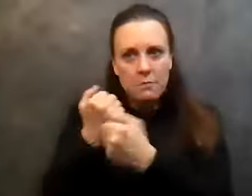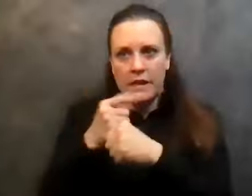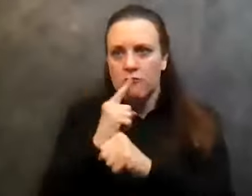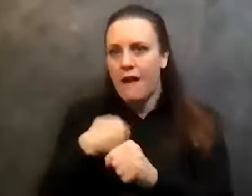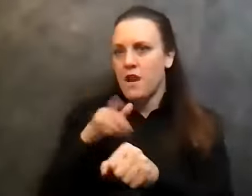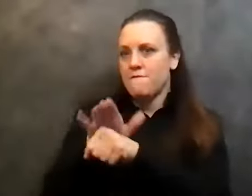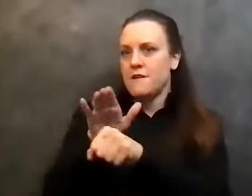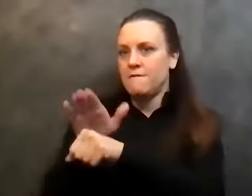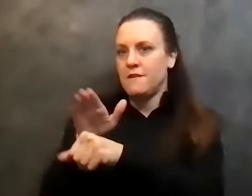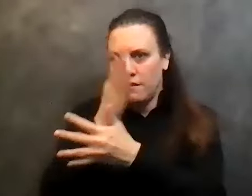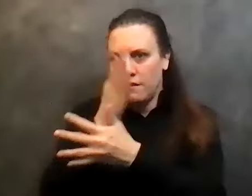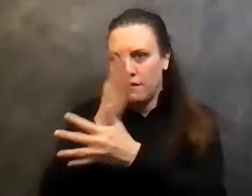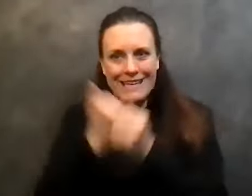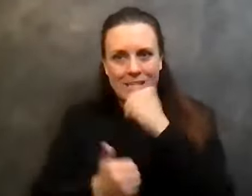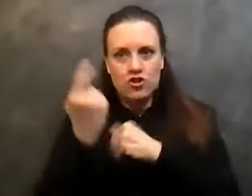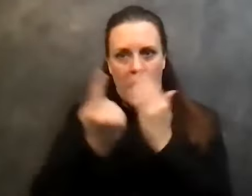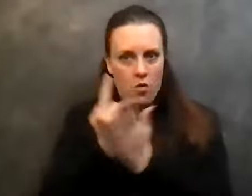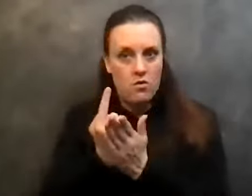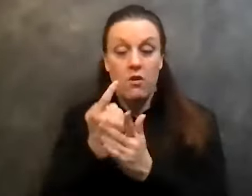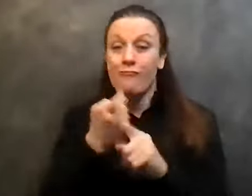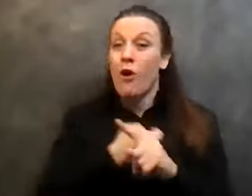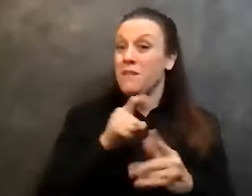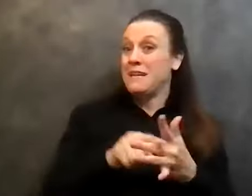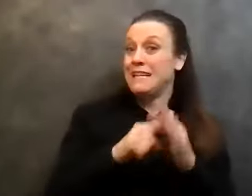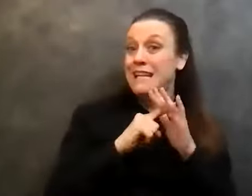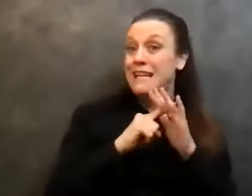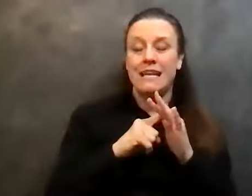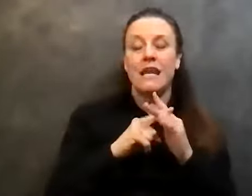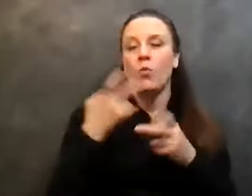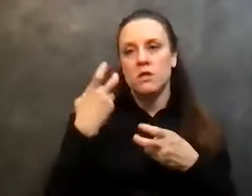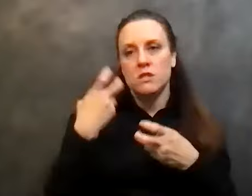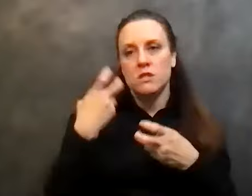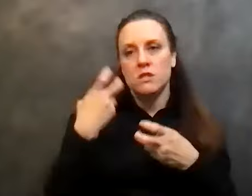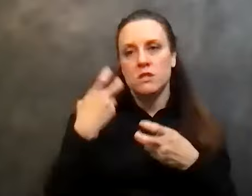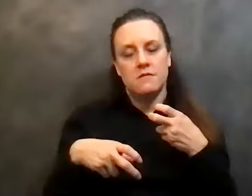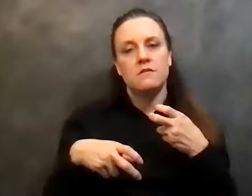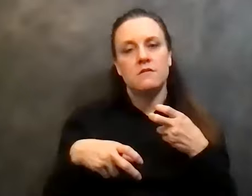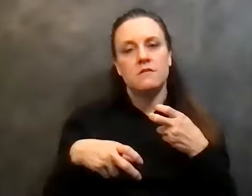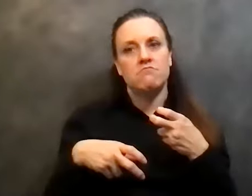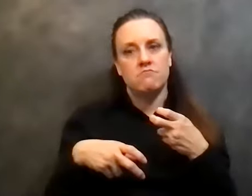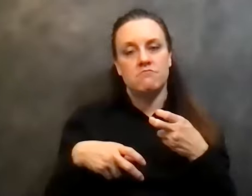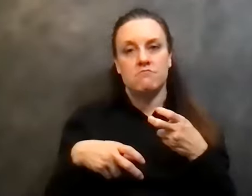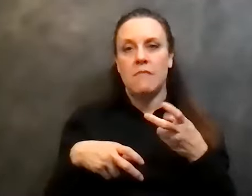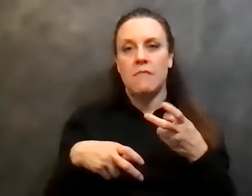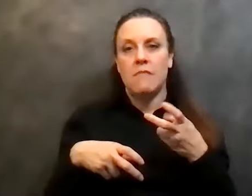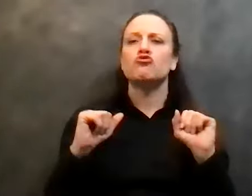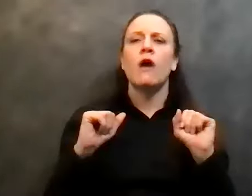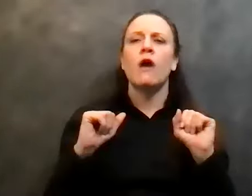beginning, from the beginning, was difficult to match. Uh, I tried to manage my drinking by